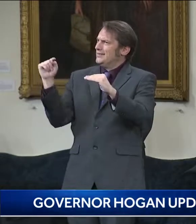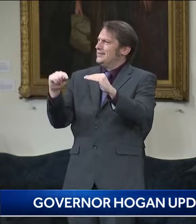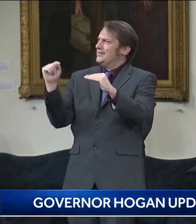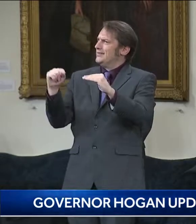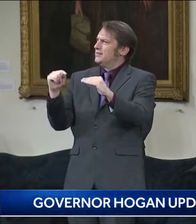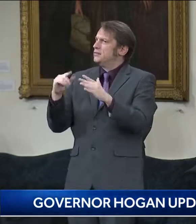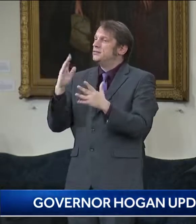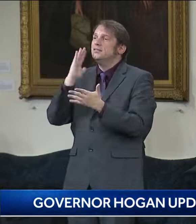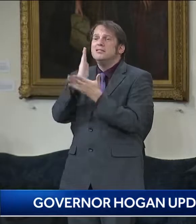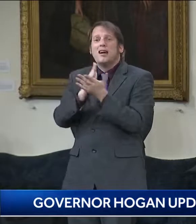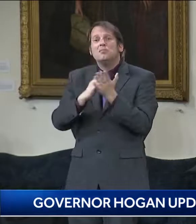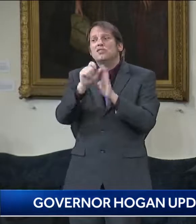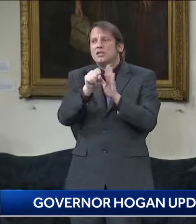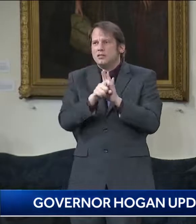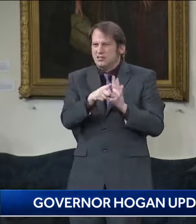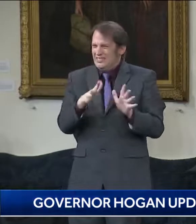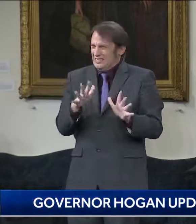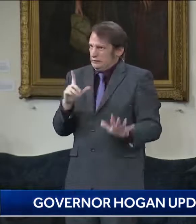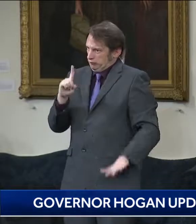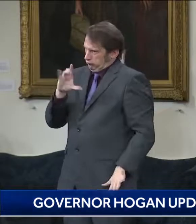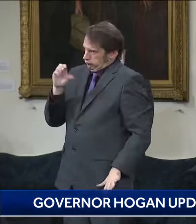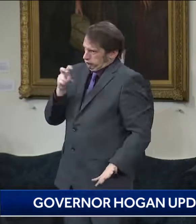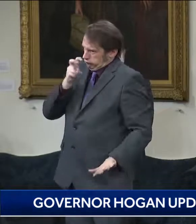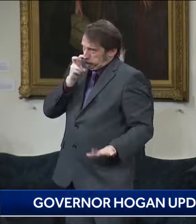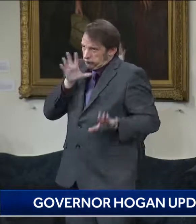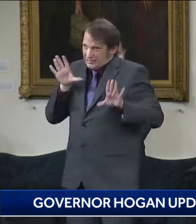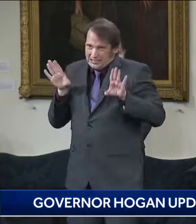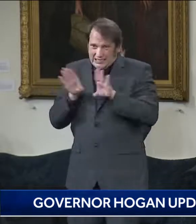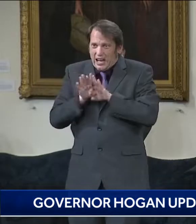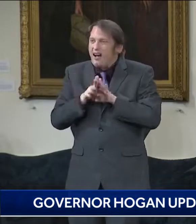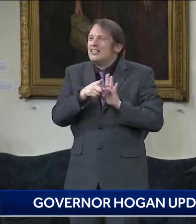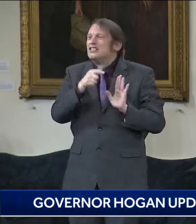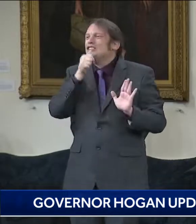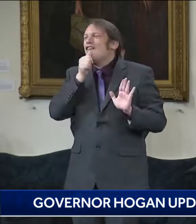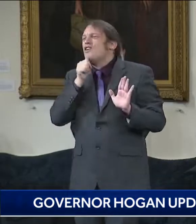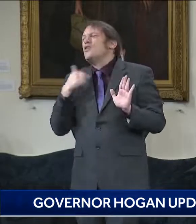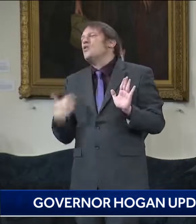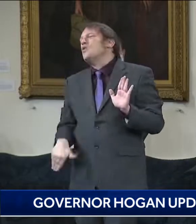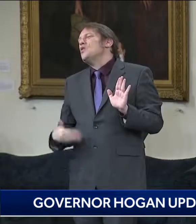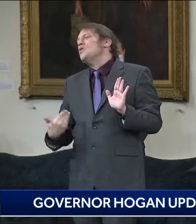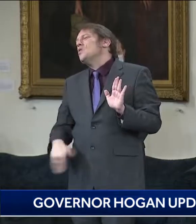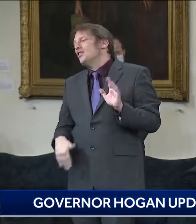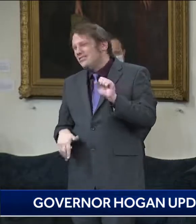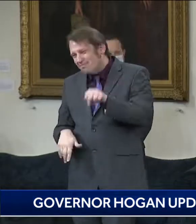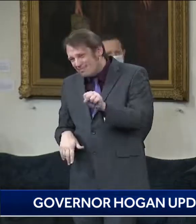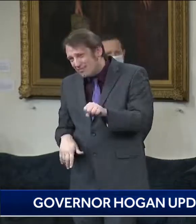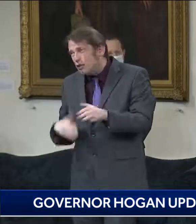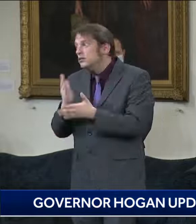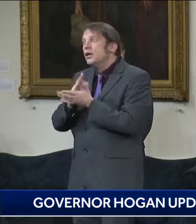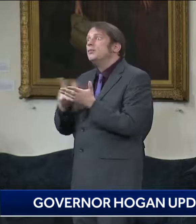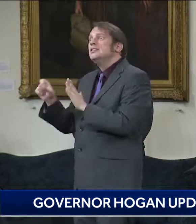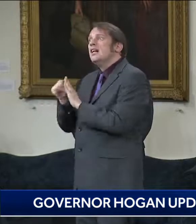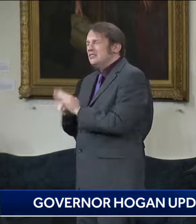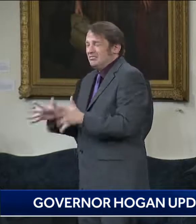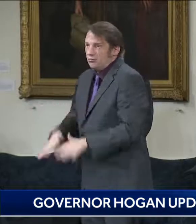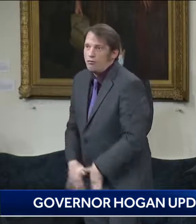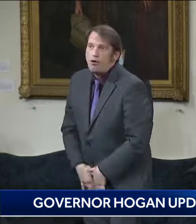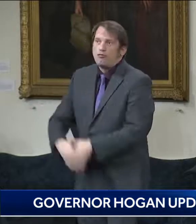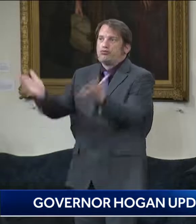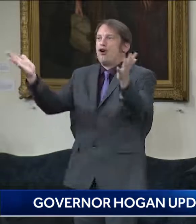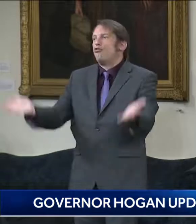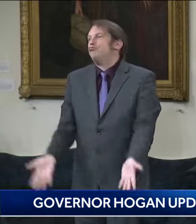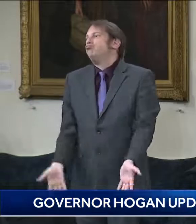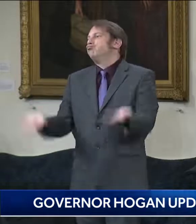economically where, you know, we're, uh, and, and, and other states are wide open. With crowds of people with no masks and they're